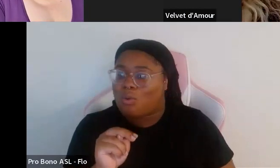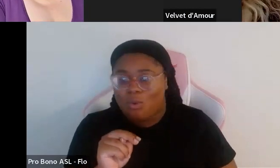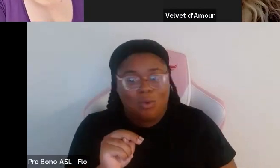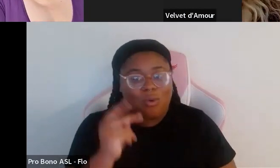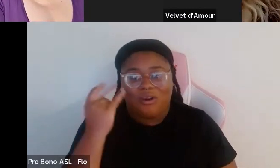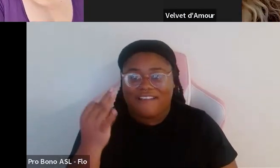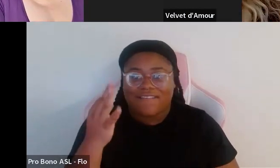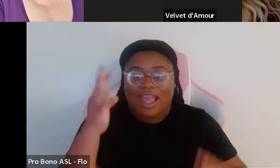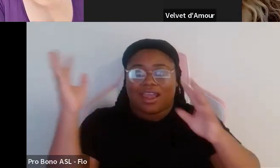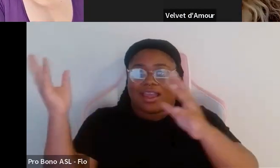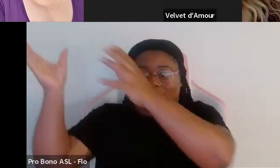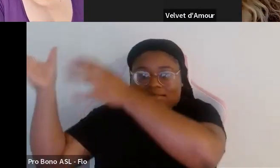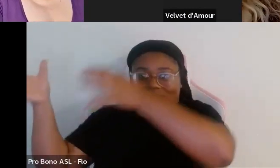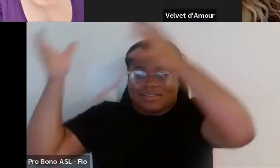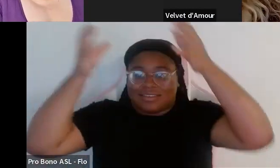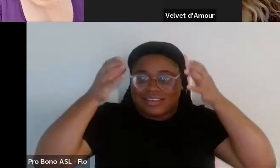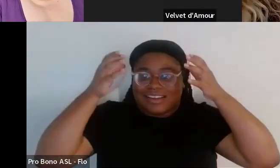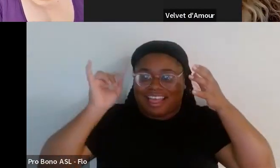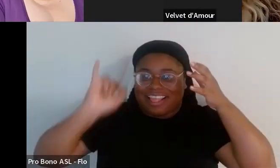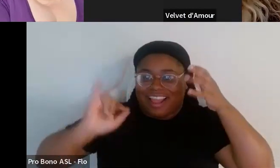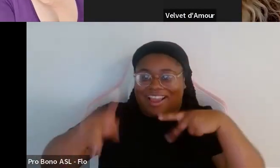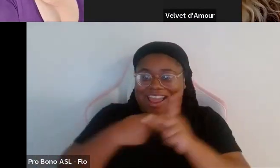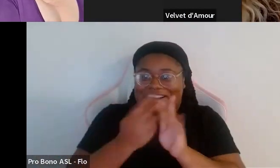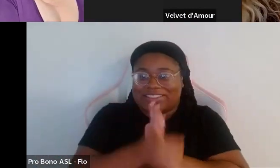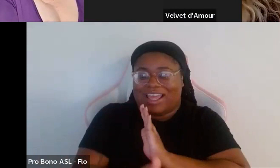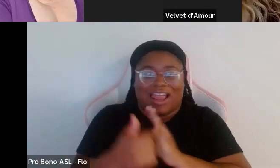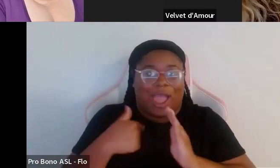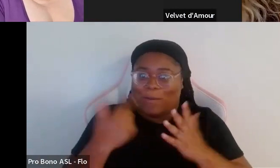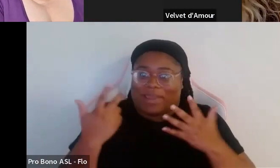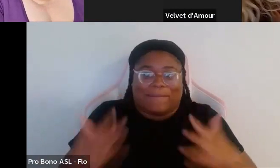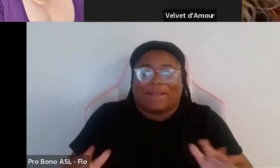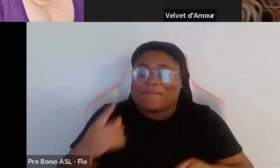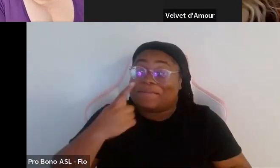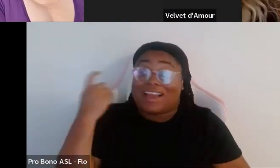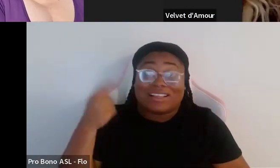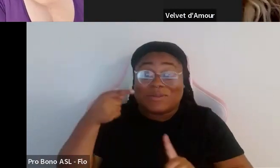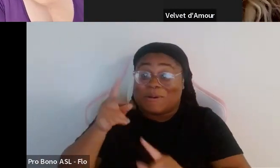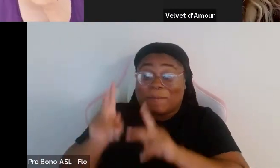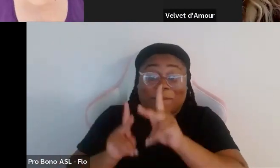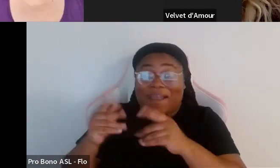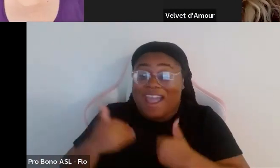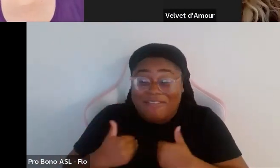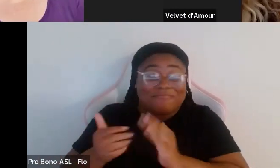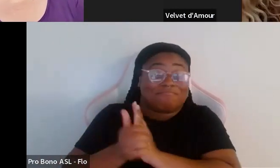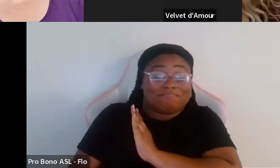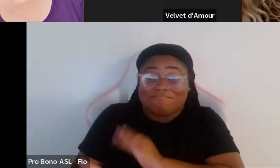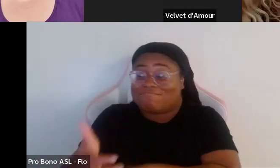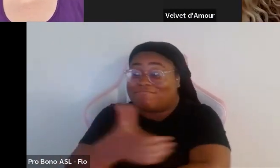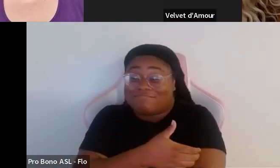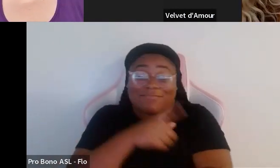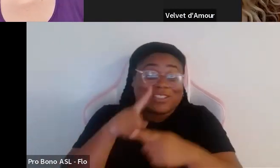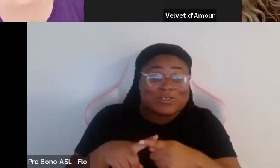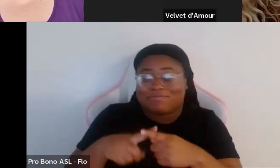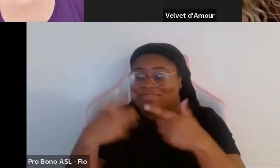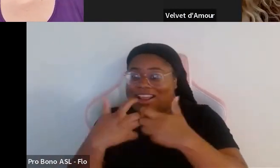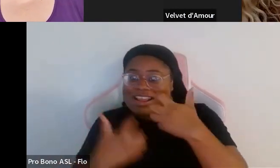brain of a pattern maker into my own brain my whole life would be complete because those are the people that have the power to adapt all those patterns